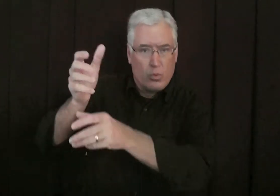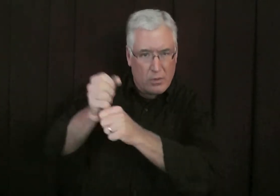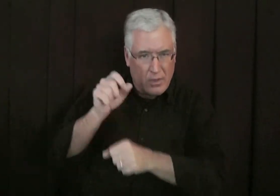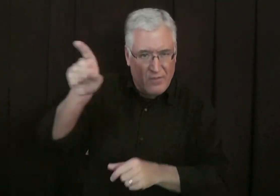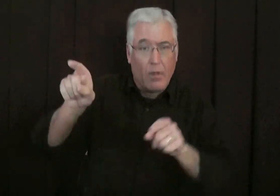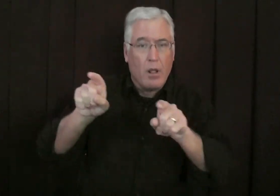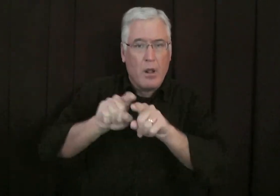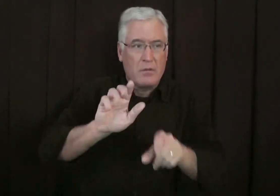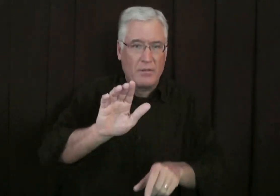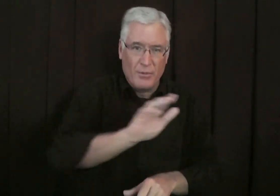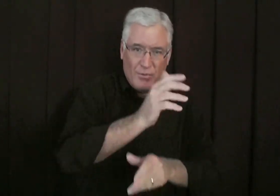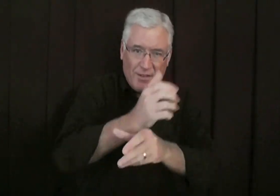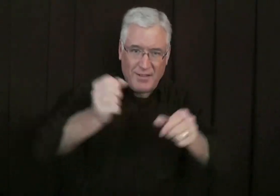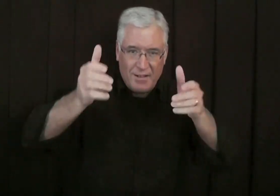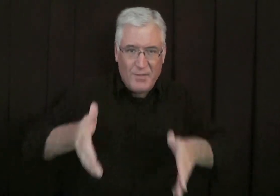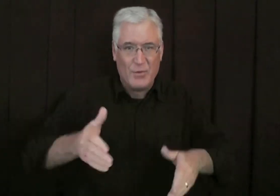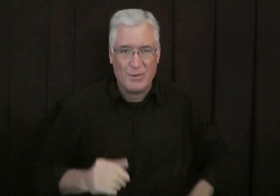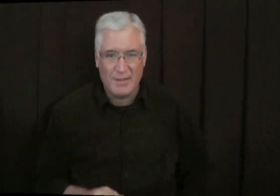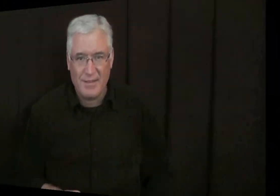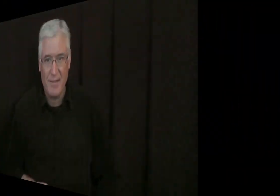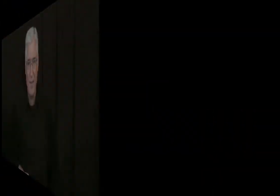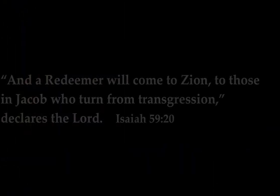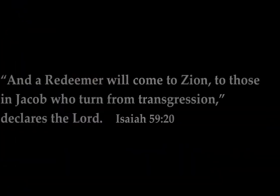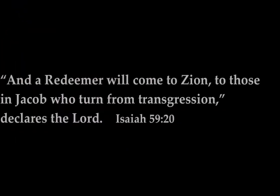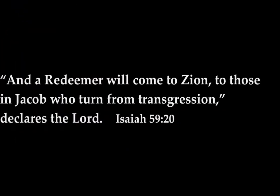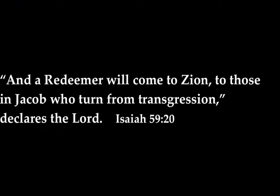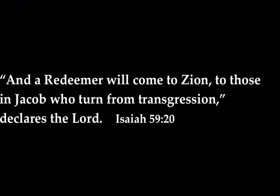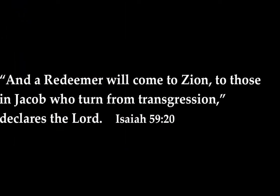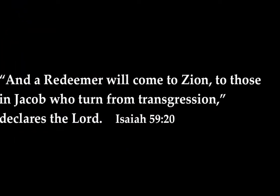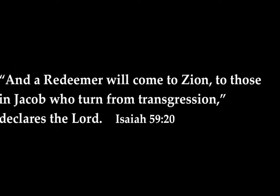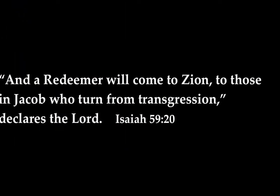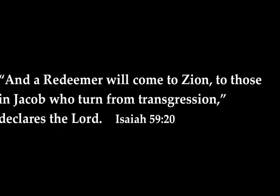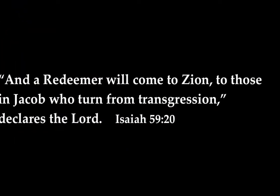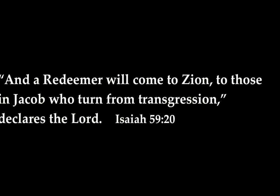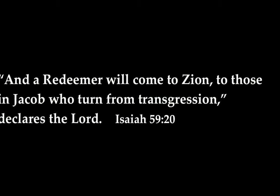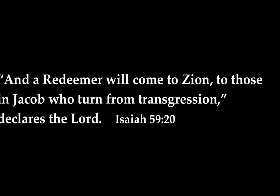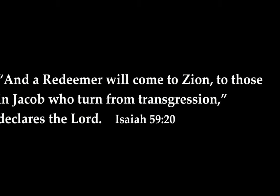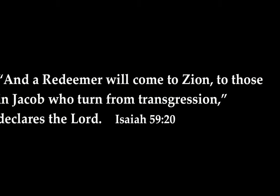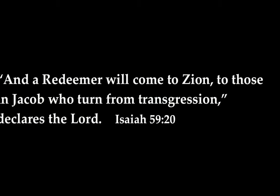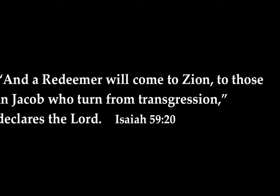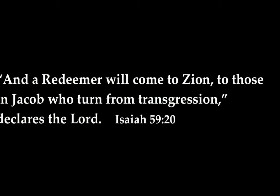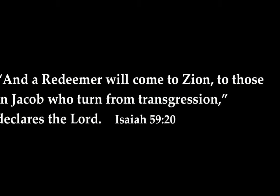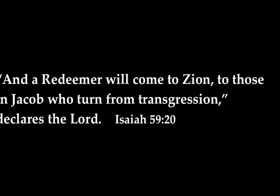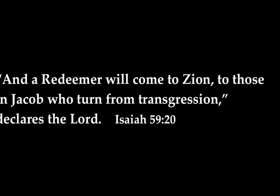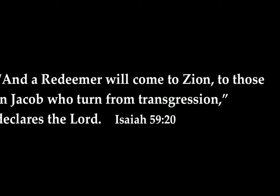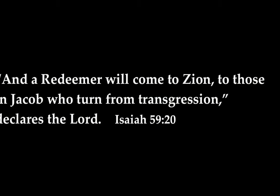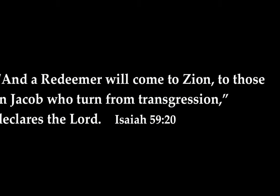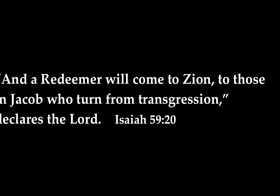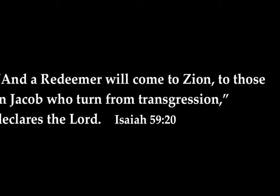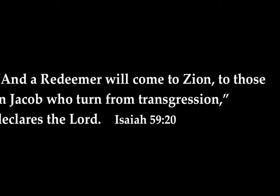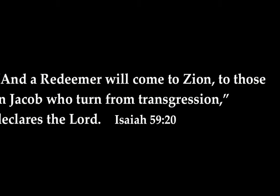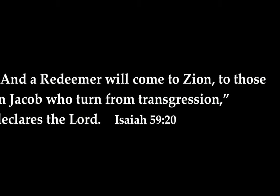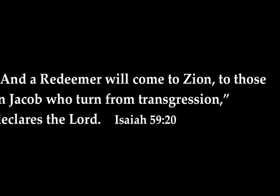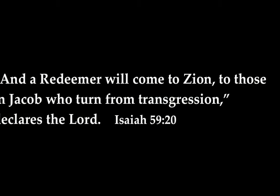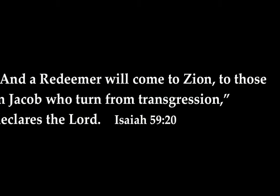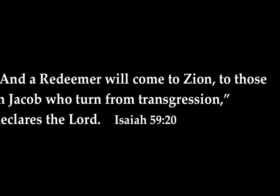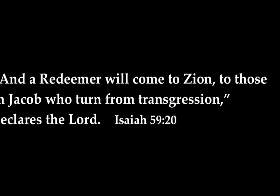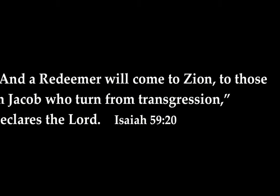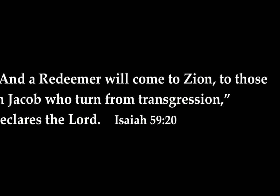that God had given to those who have faith in him as their Savior. And a Redeemer will come to Zion, to those in Jacob who turn